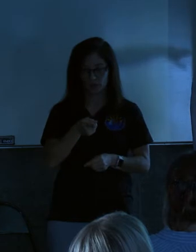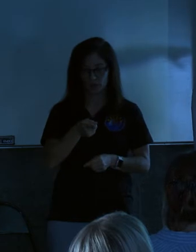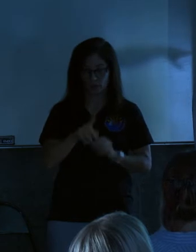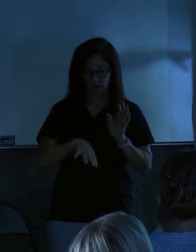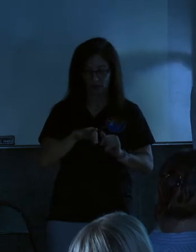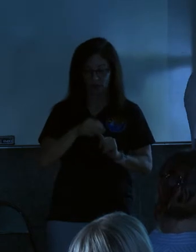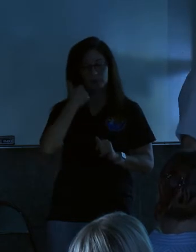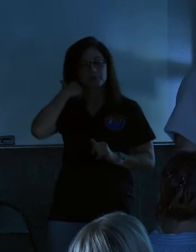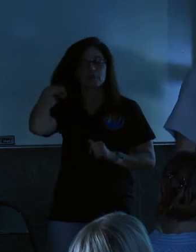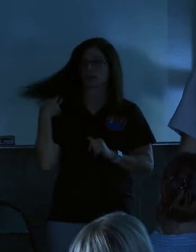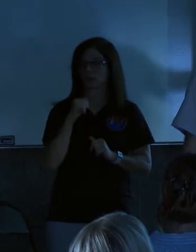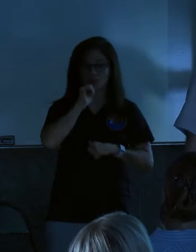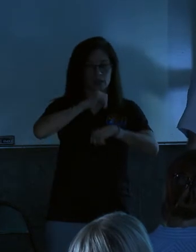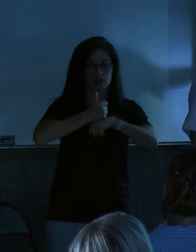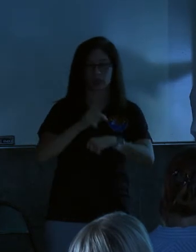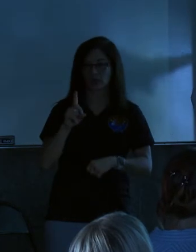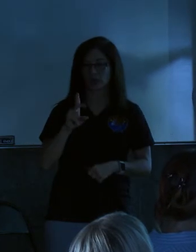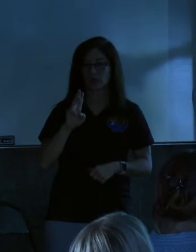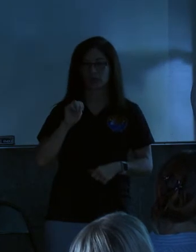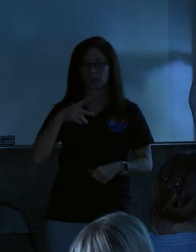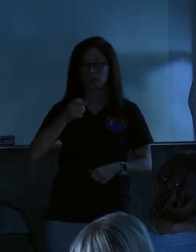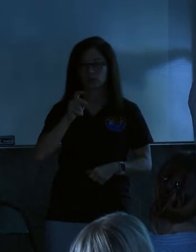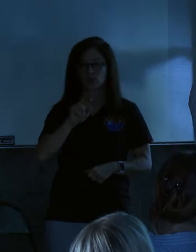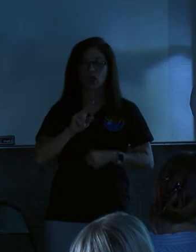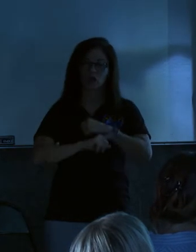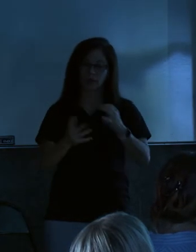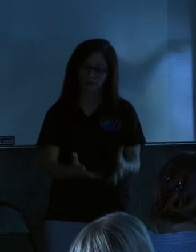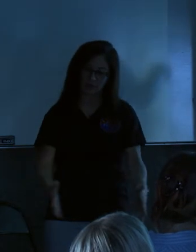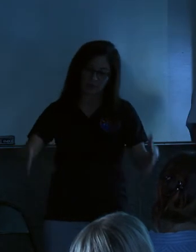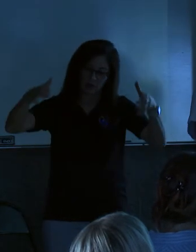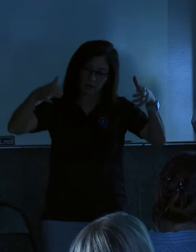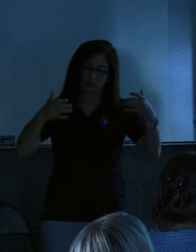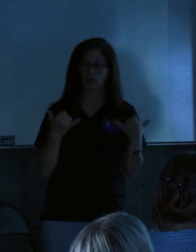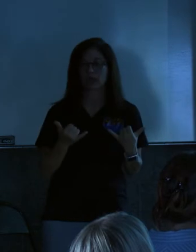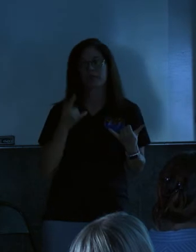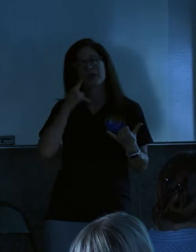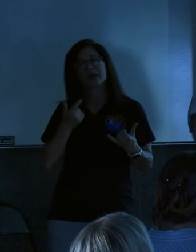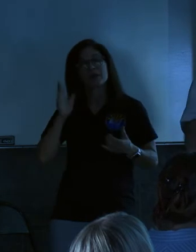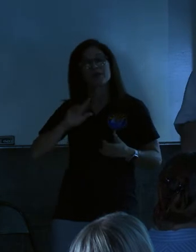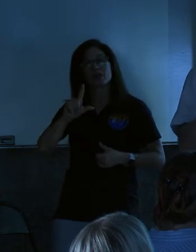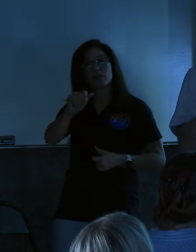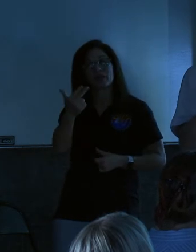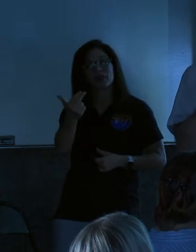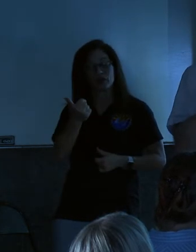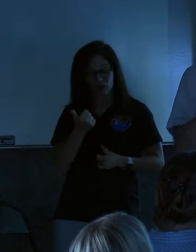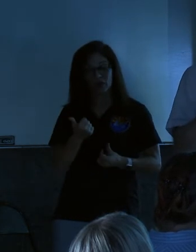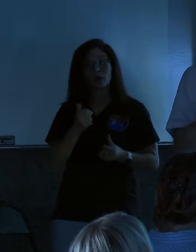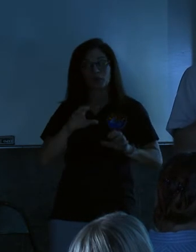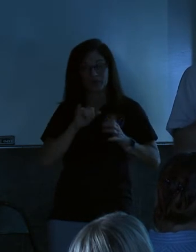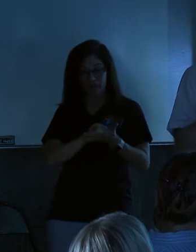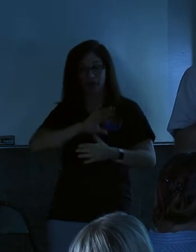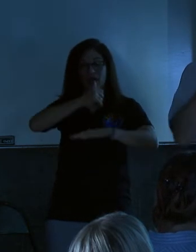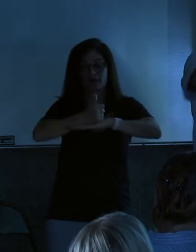We will not be putting dumpsters in the neighborhood right now. We had an experience with that in 2013 where they got loaded with rocks and dirt